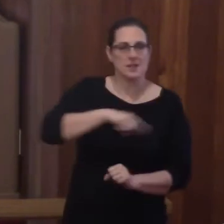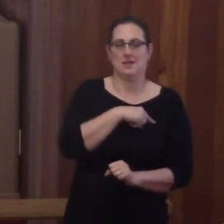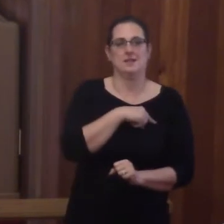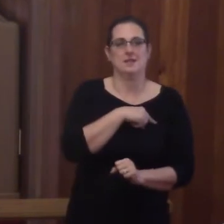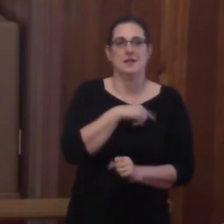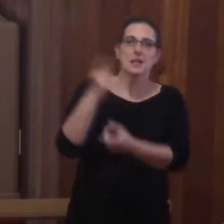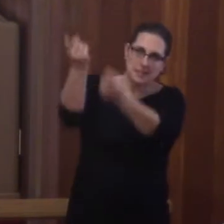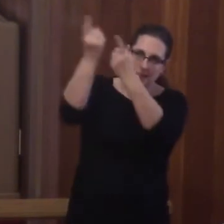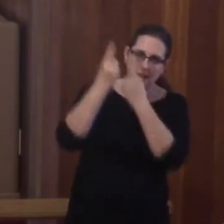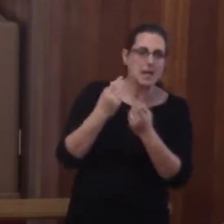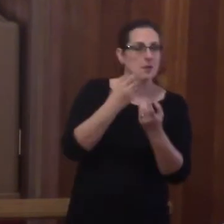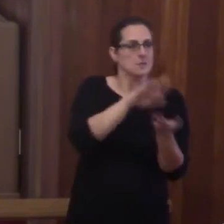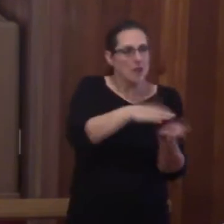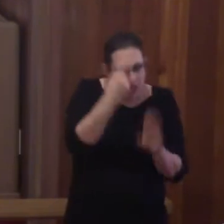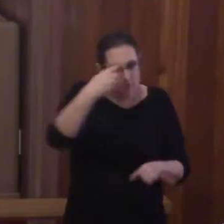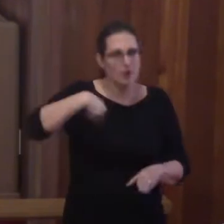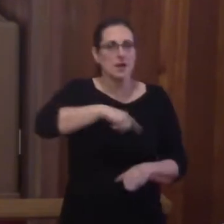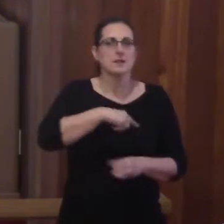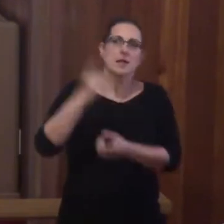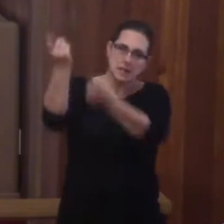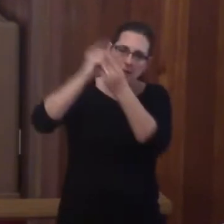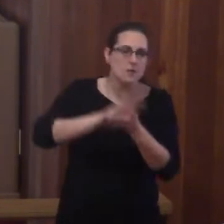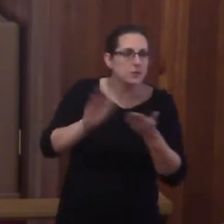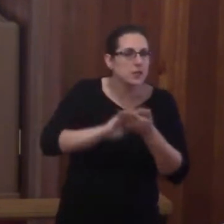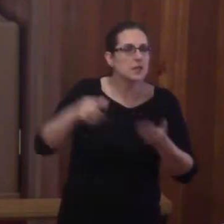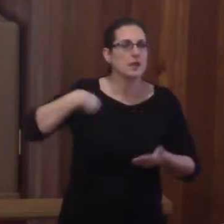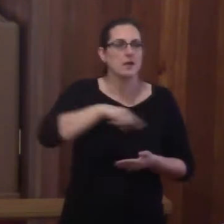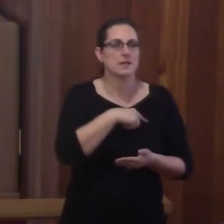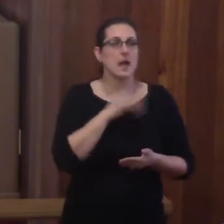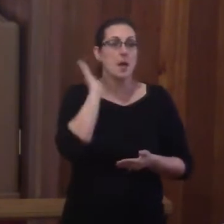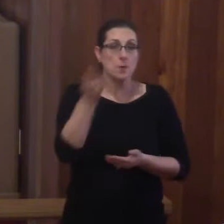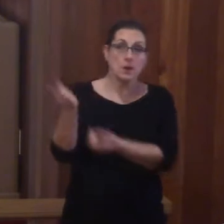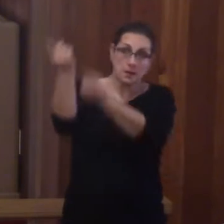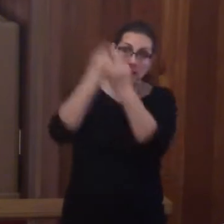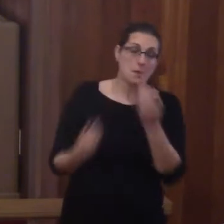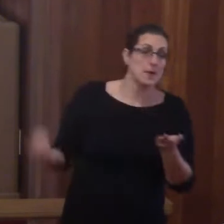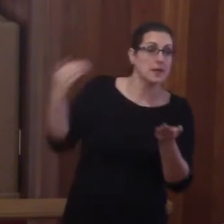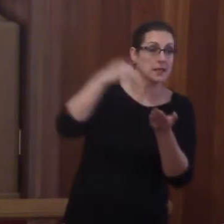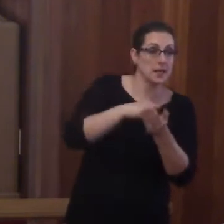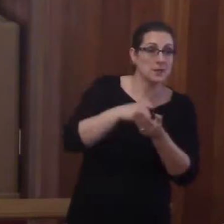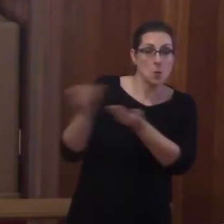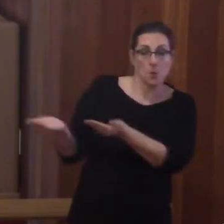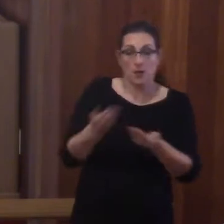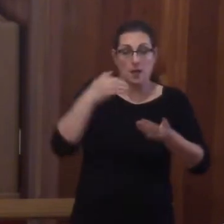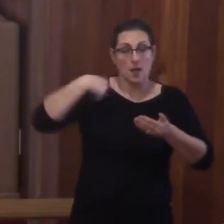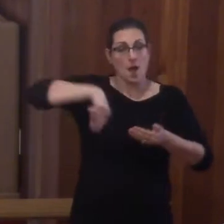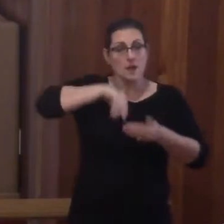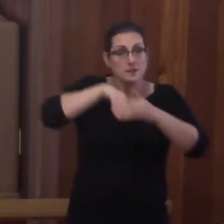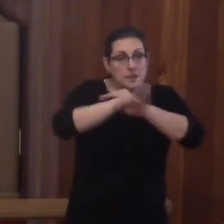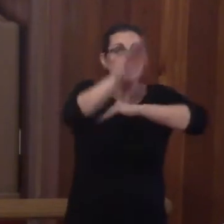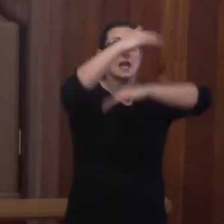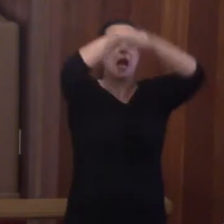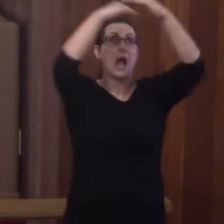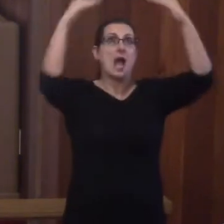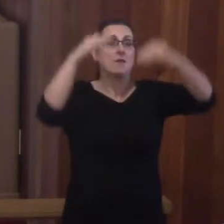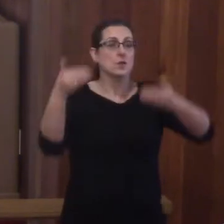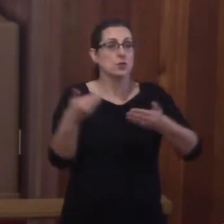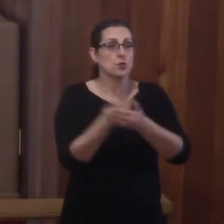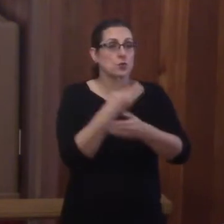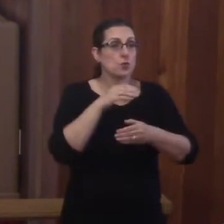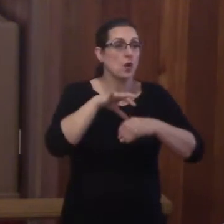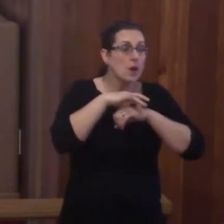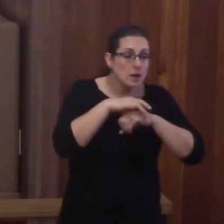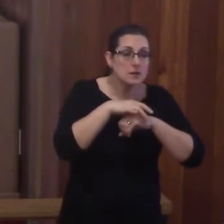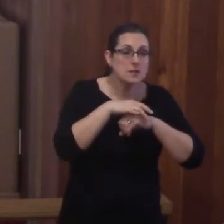die for us. He comes to forgive us. And He will come again to usher us into the new heavens and the new earth unto all